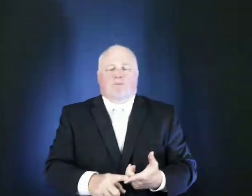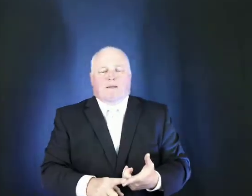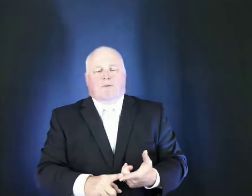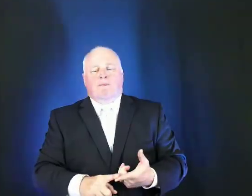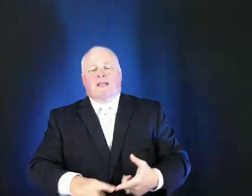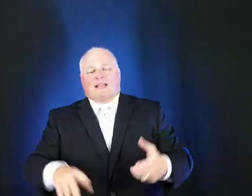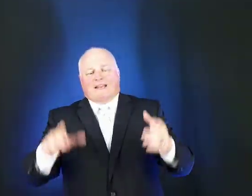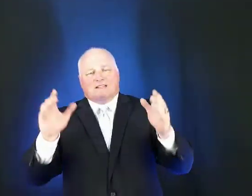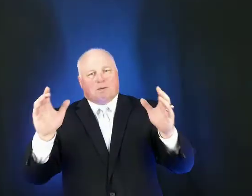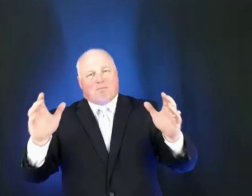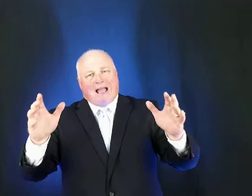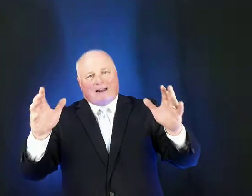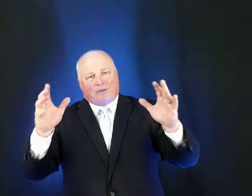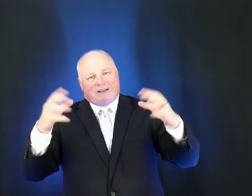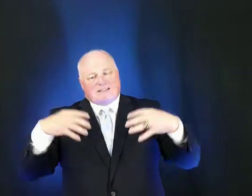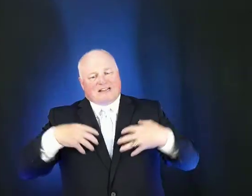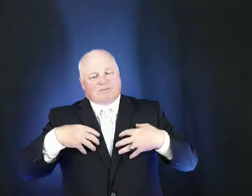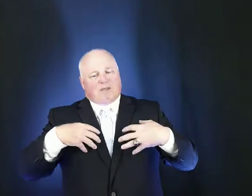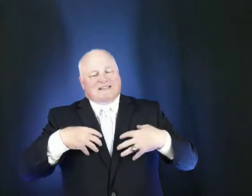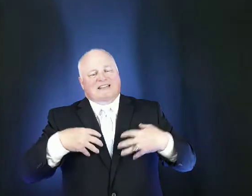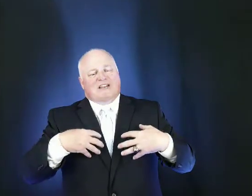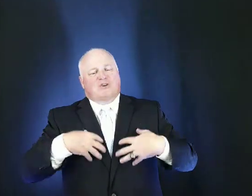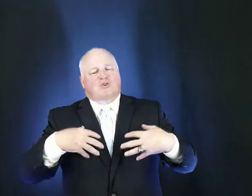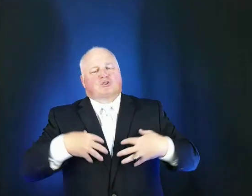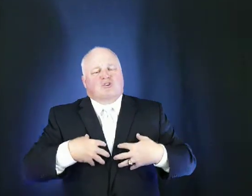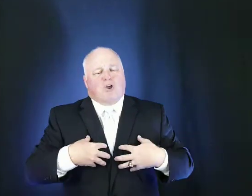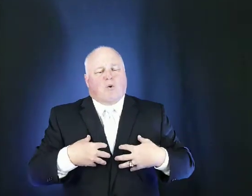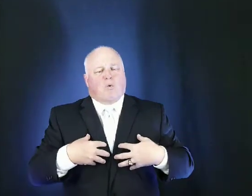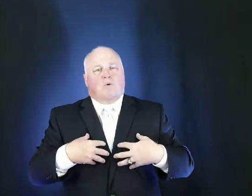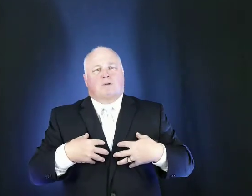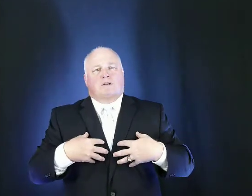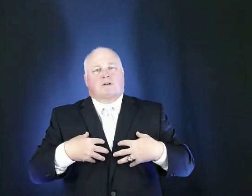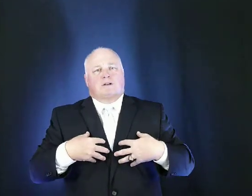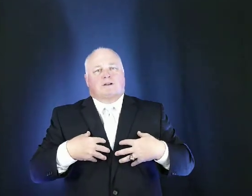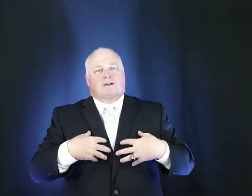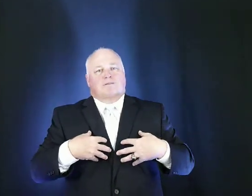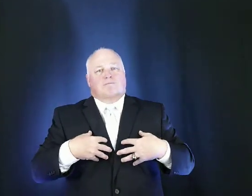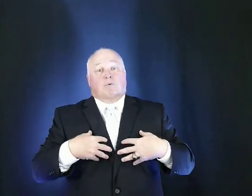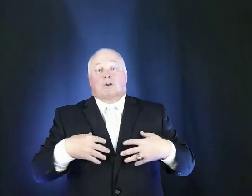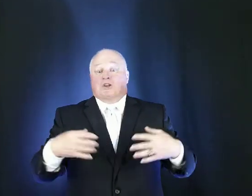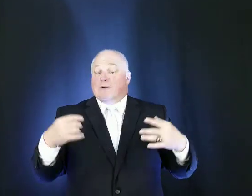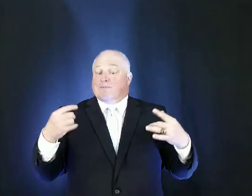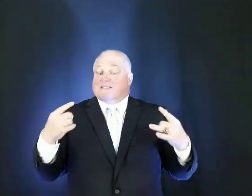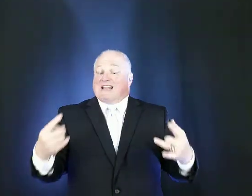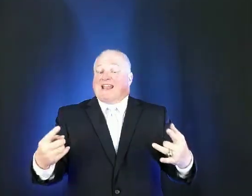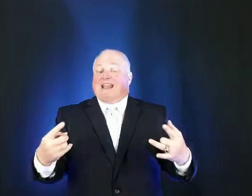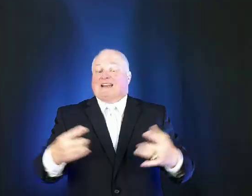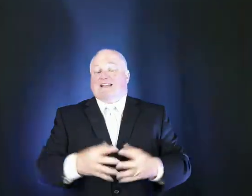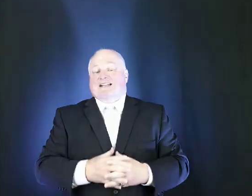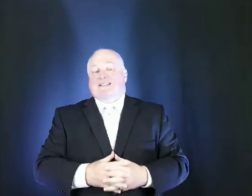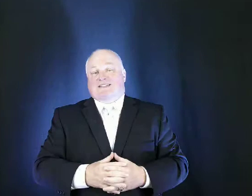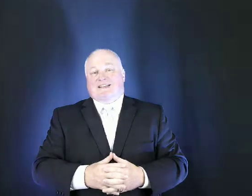people it is a battle that takes place in your soul but when you abstain against it